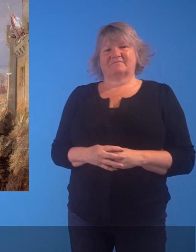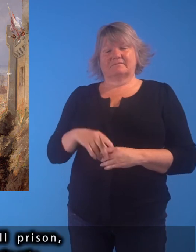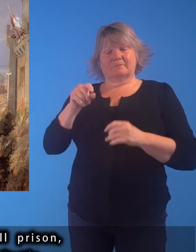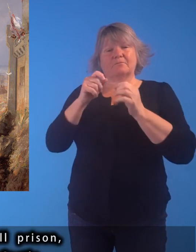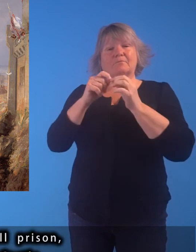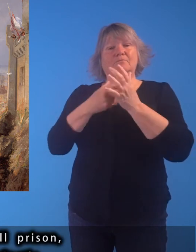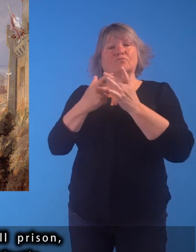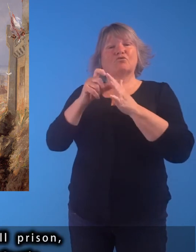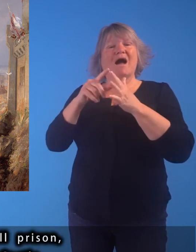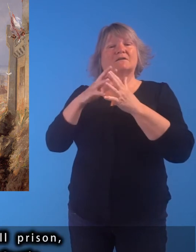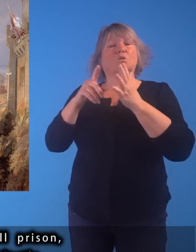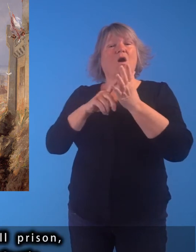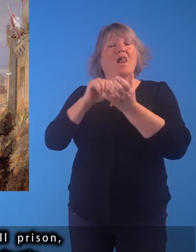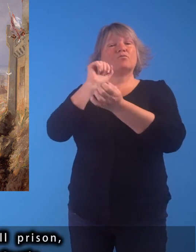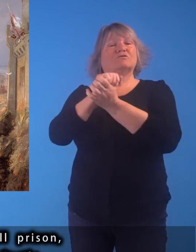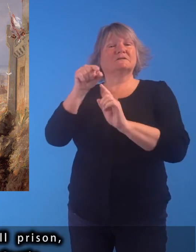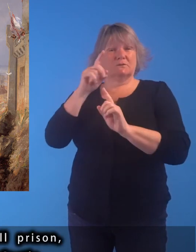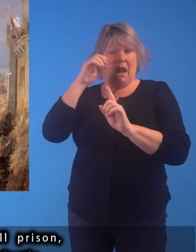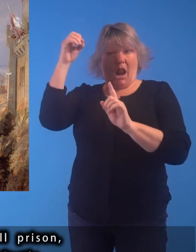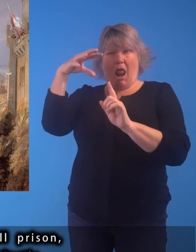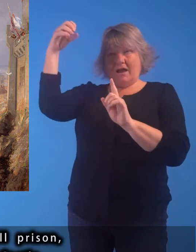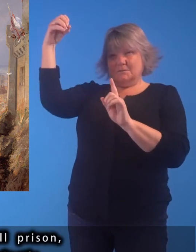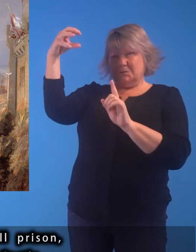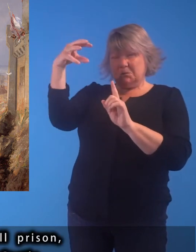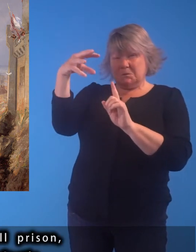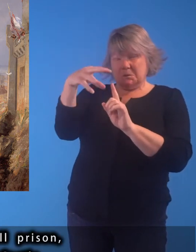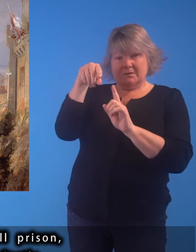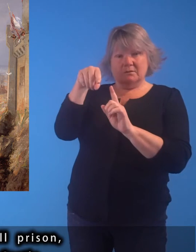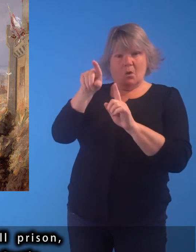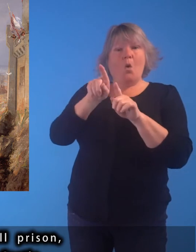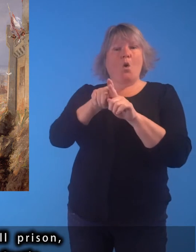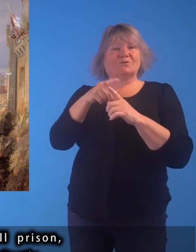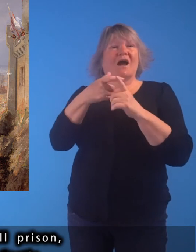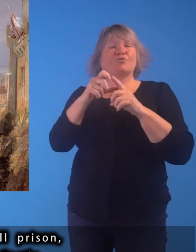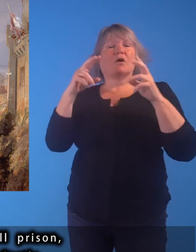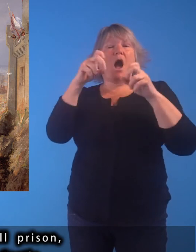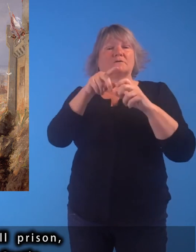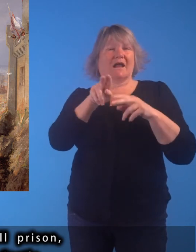As light streams through the Bridewell prison and cannons fire from Edinburgh Castle,